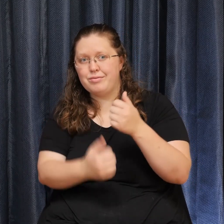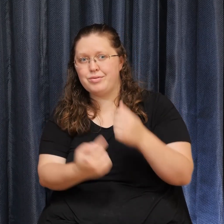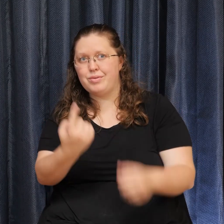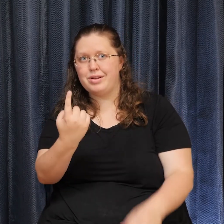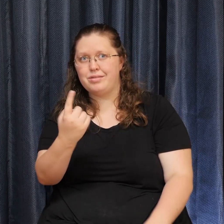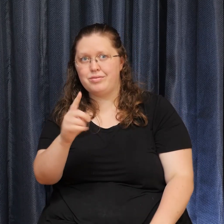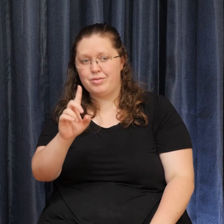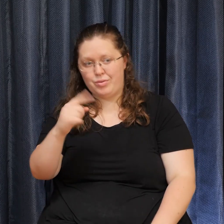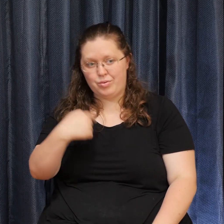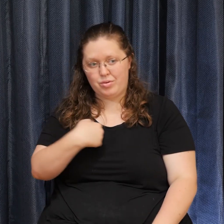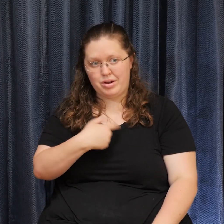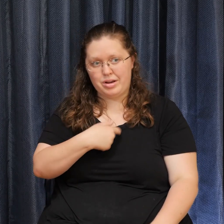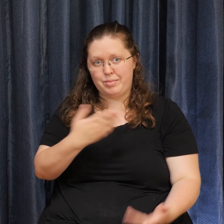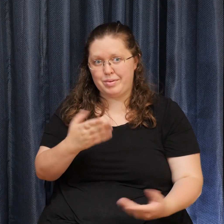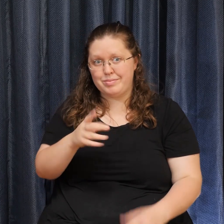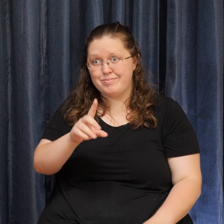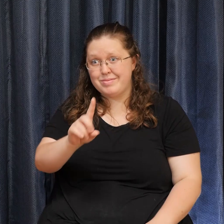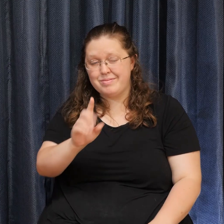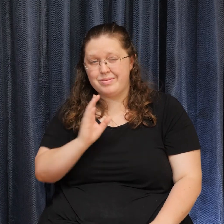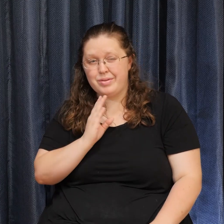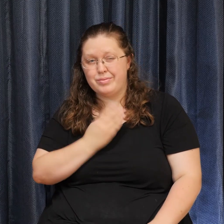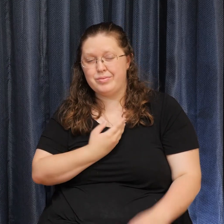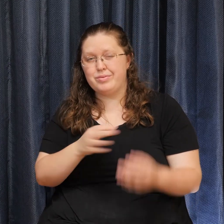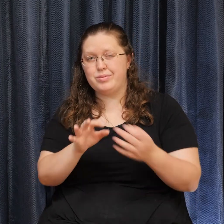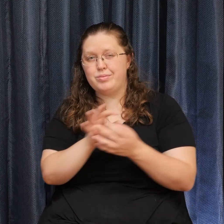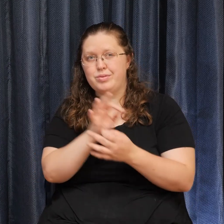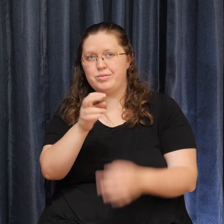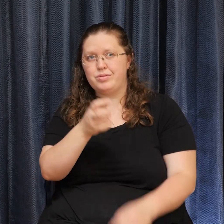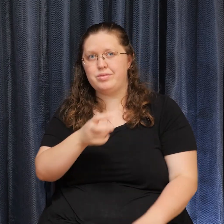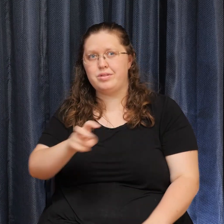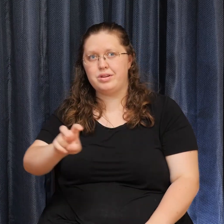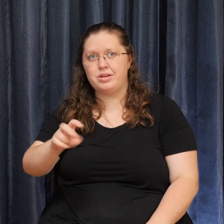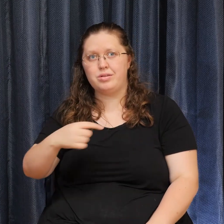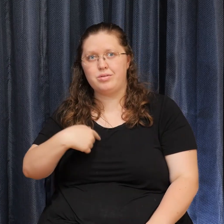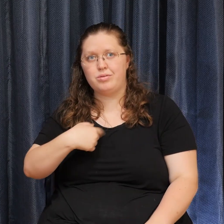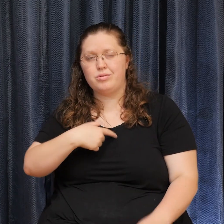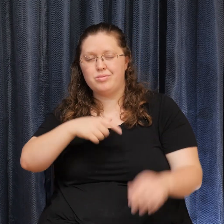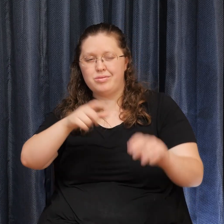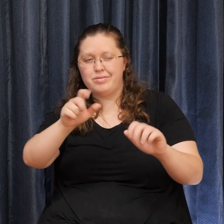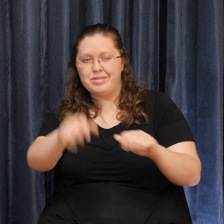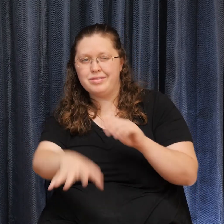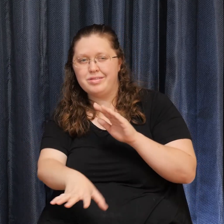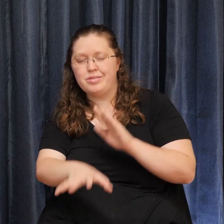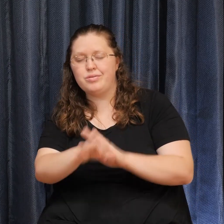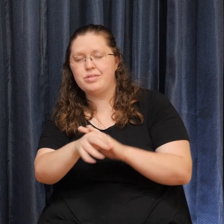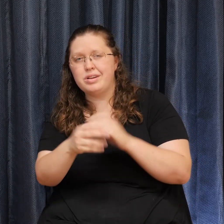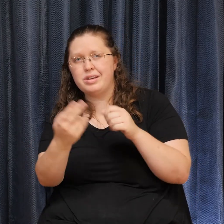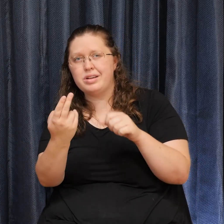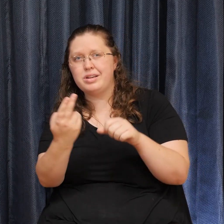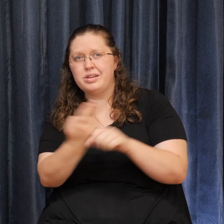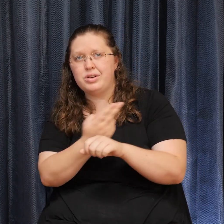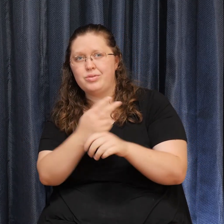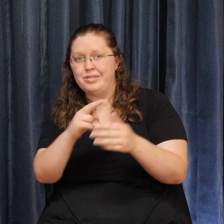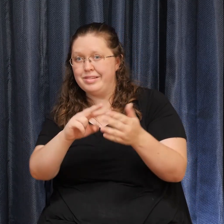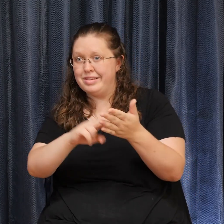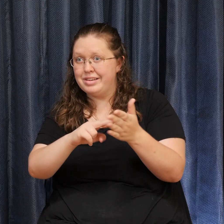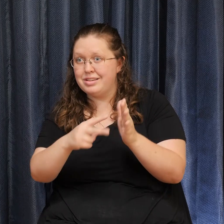our spiritual journey We can discover them And use the intention behind them And in the words of